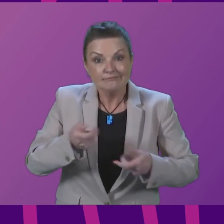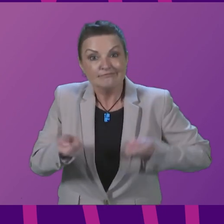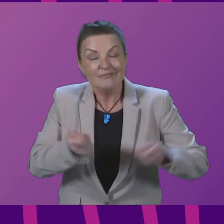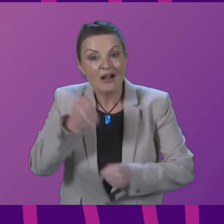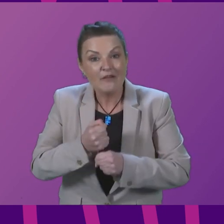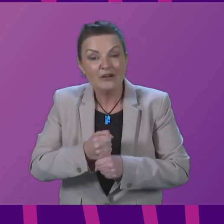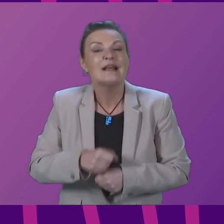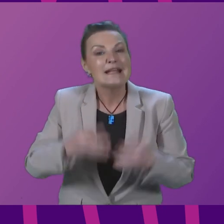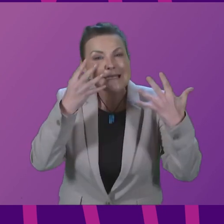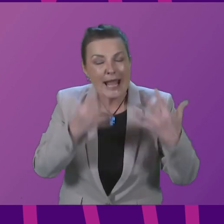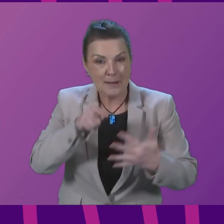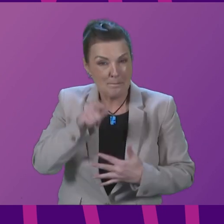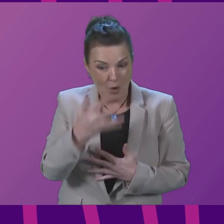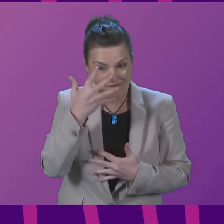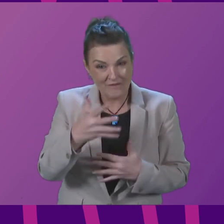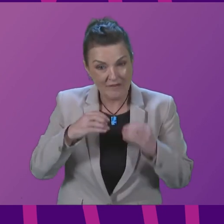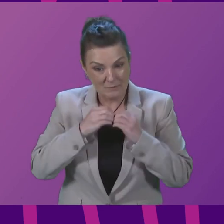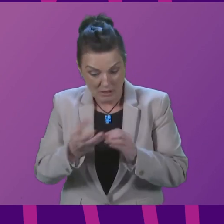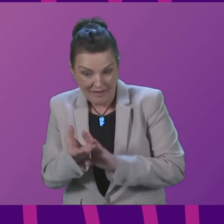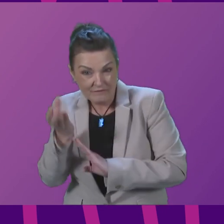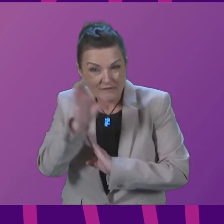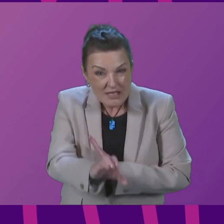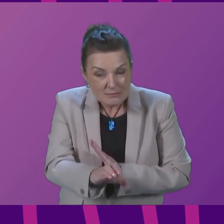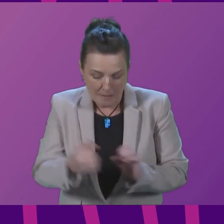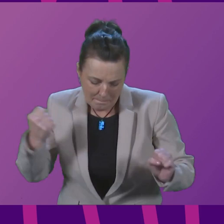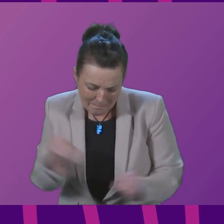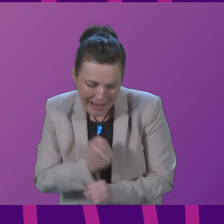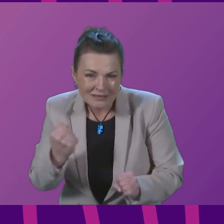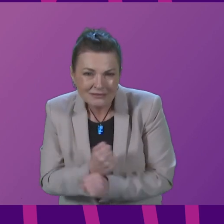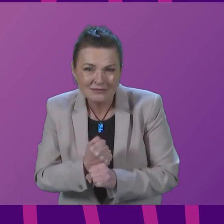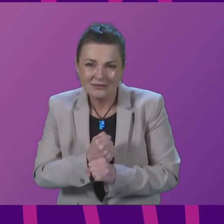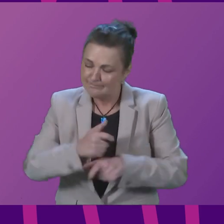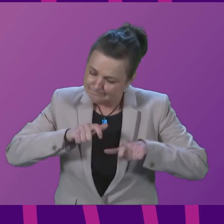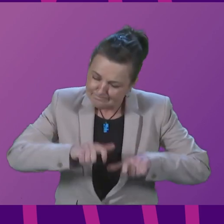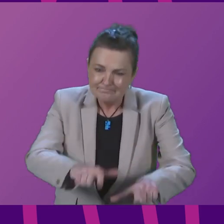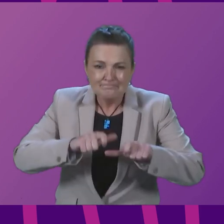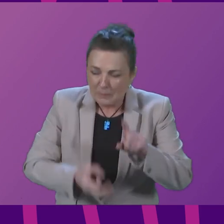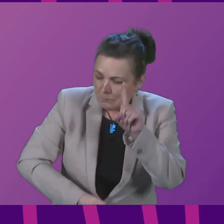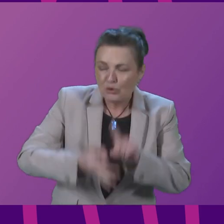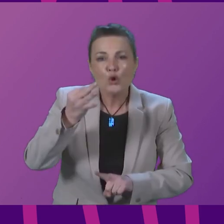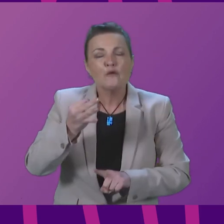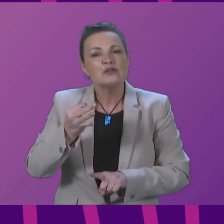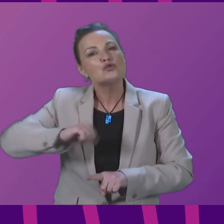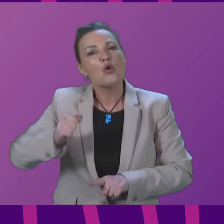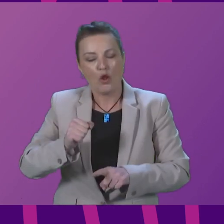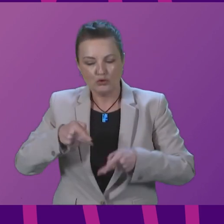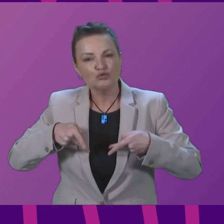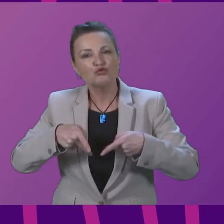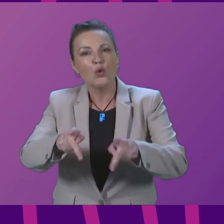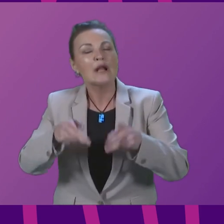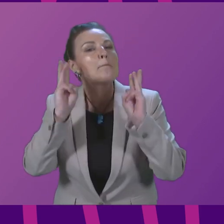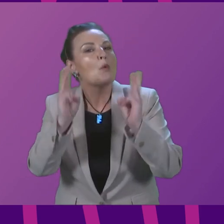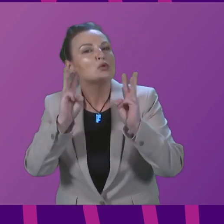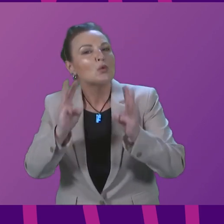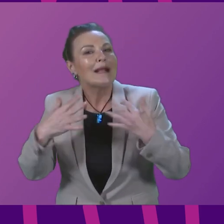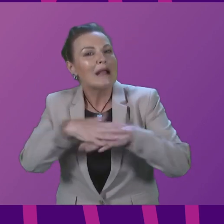.5 billion in managing, maintaining, improving Scotland's trunk roads and our motorway